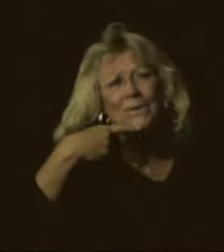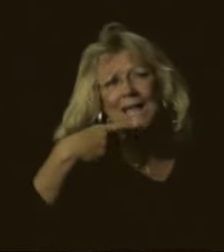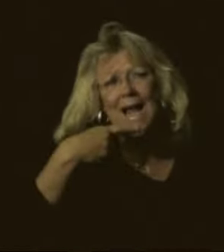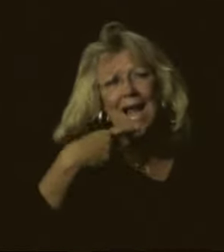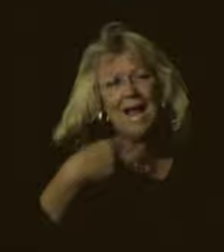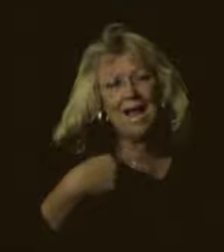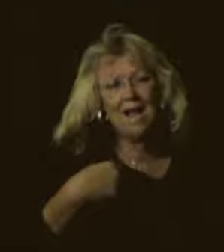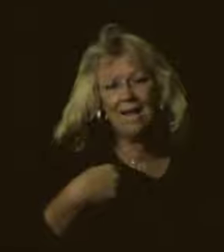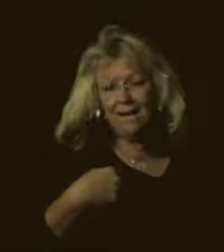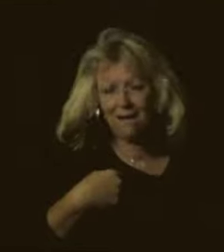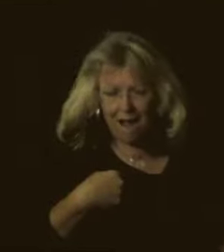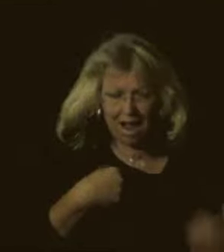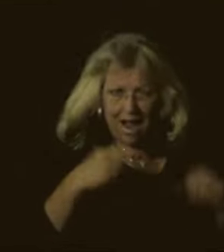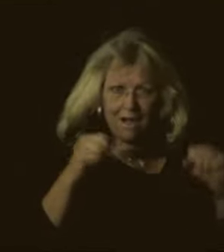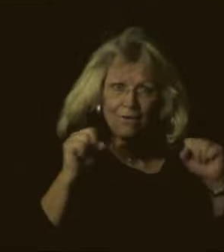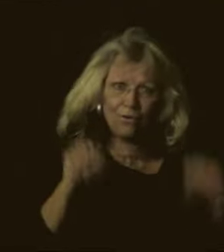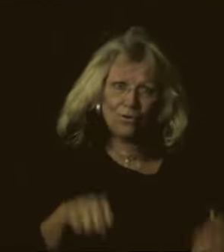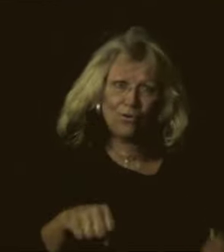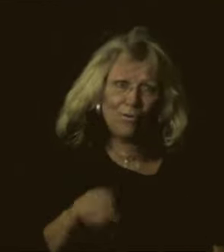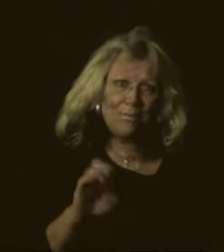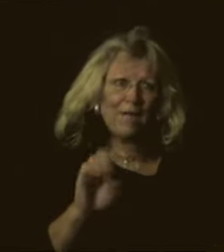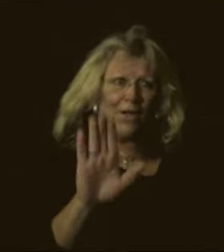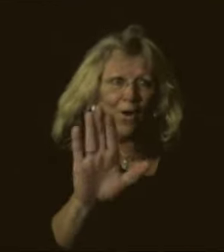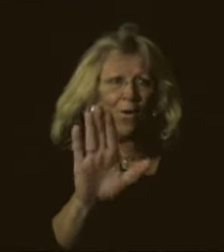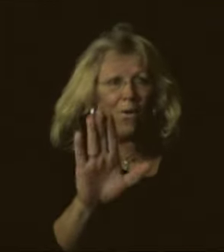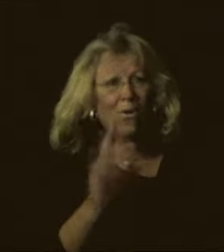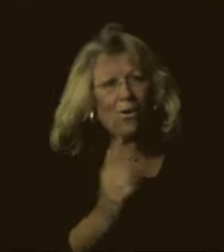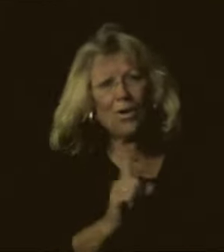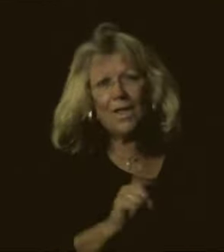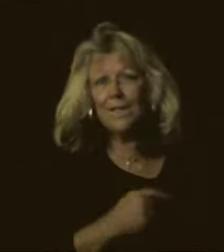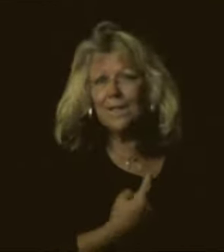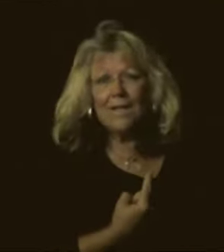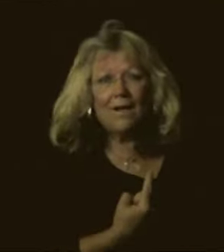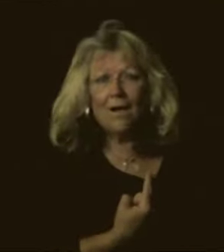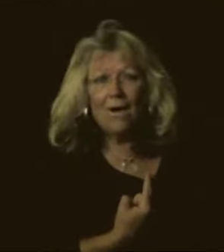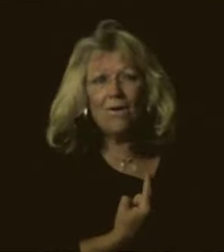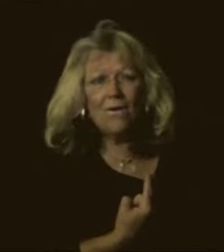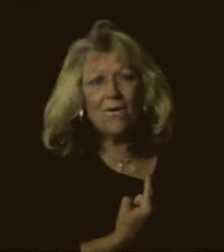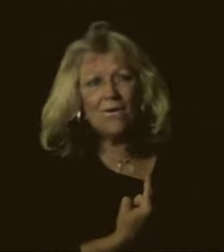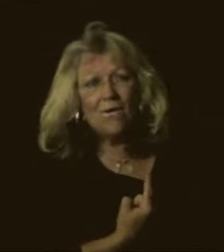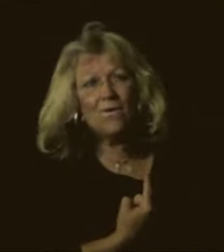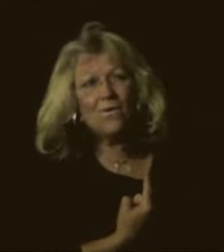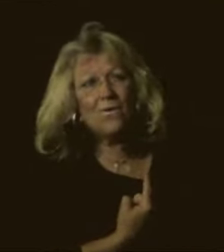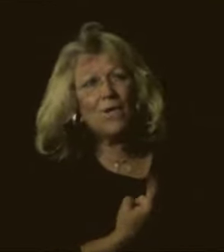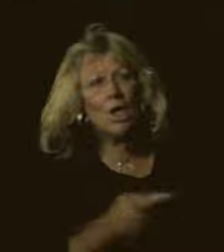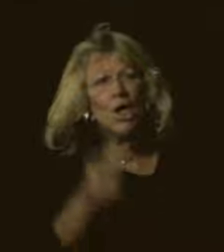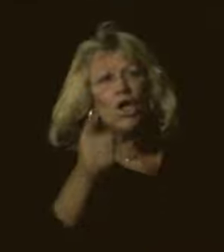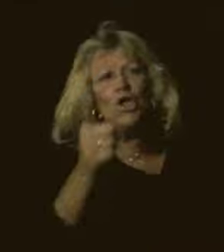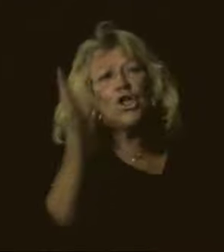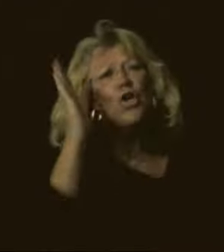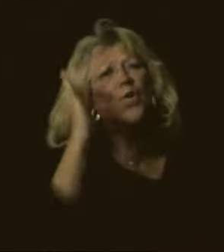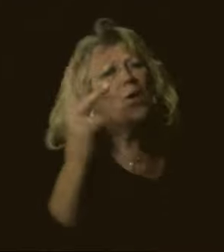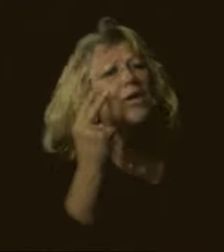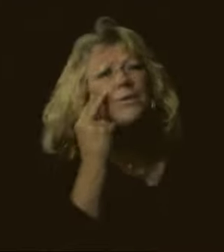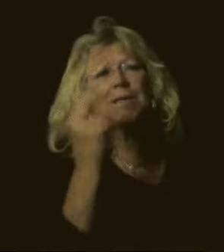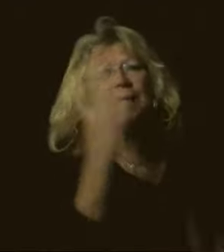say I could be all to learn You will see